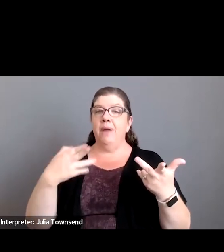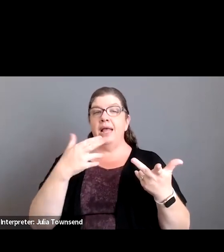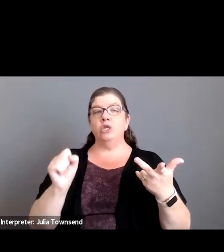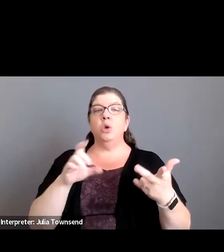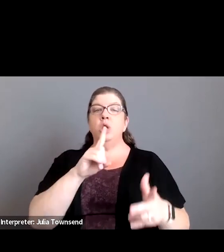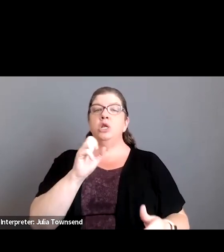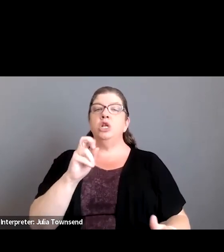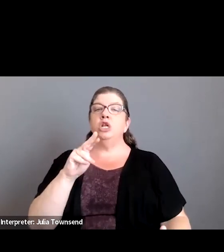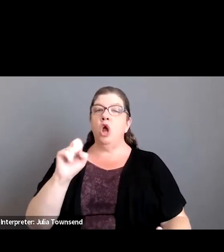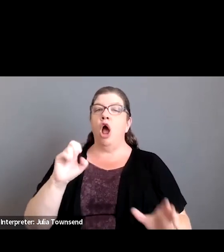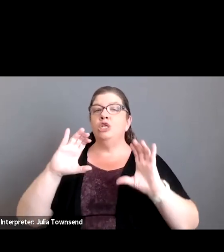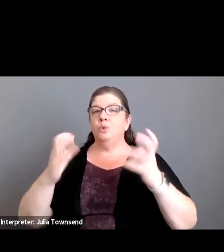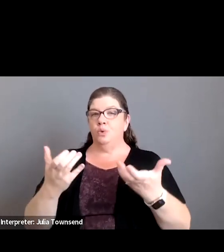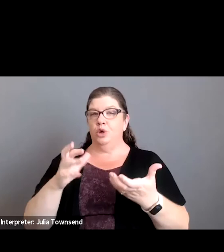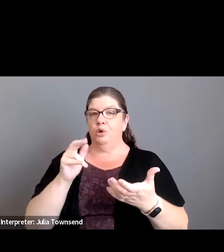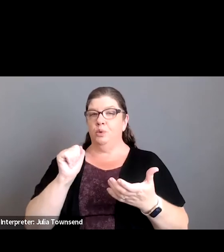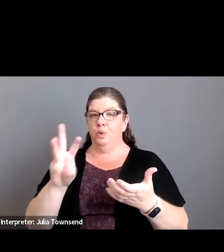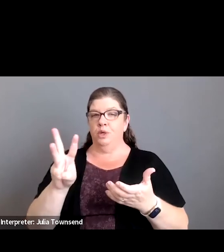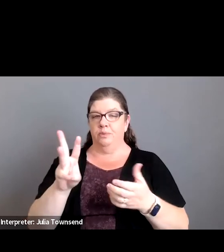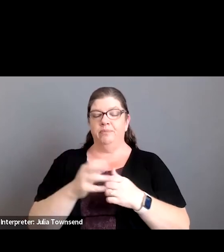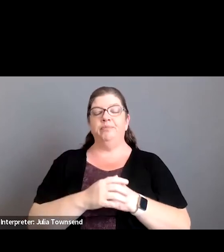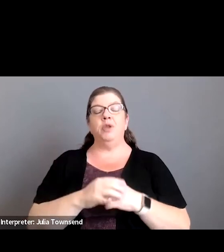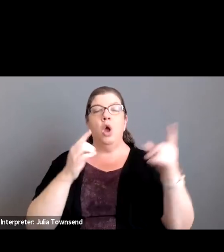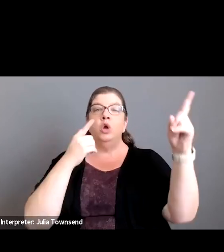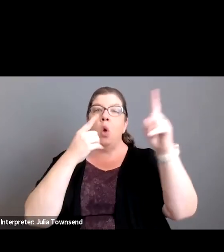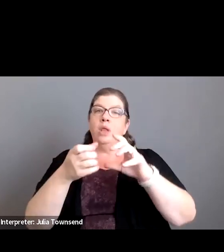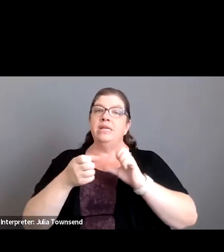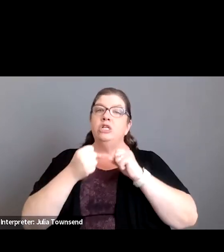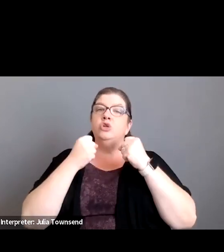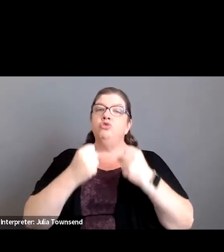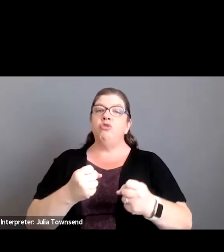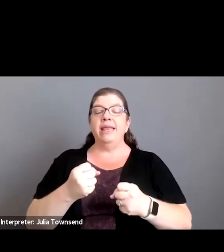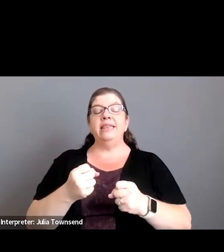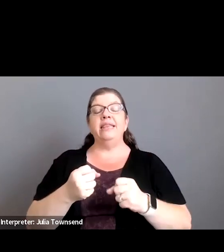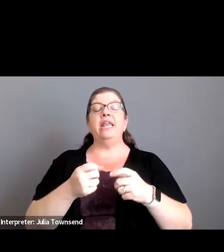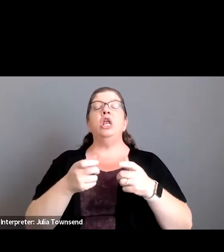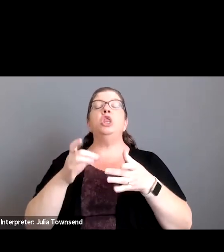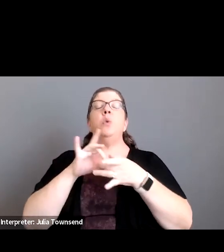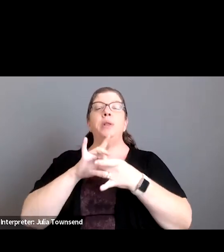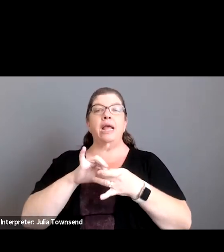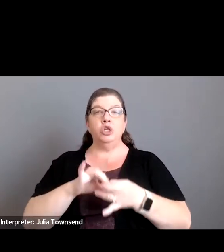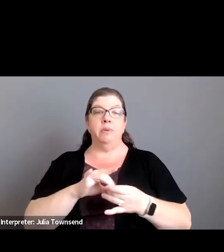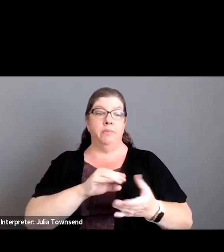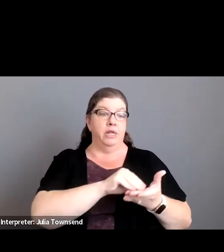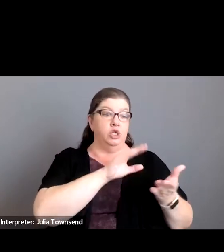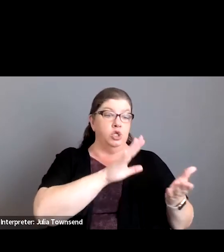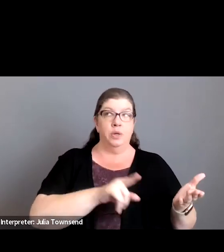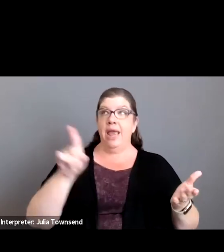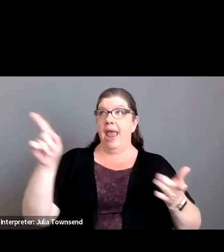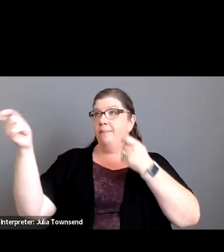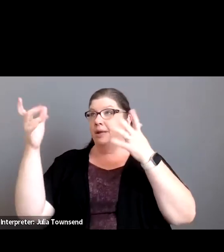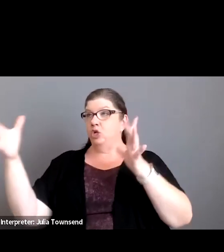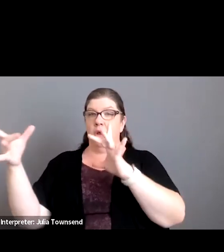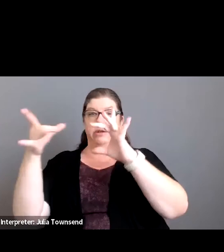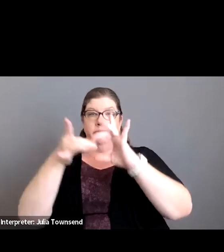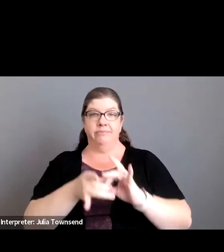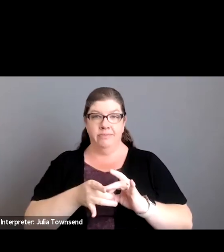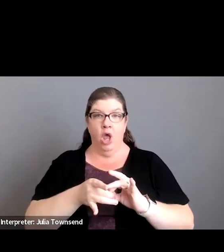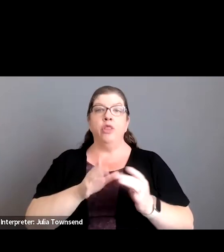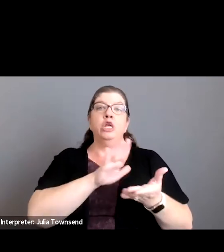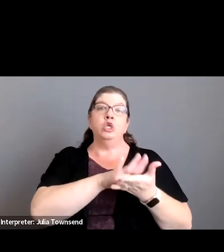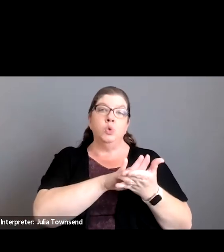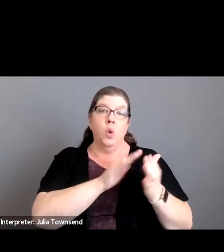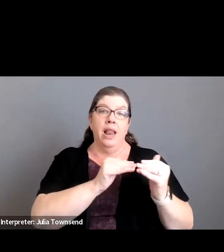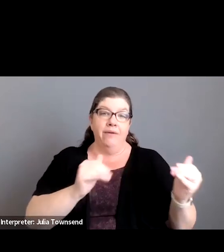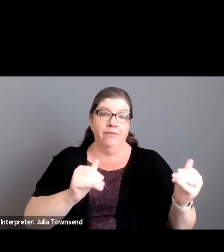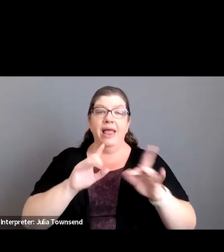don's crew our goal is to strengthen relationships between students and administrators on the school and district level